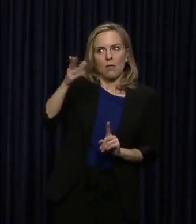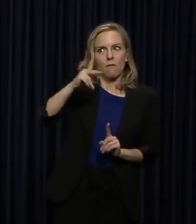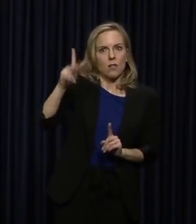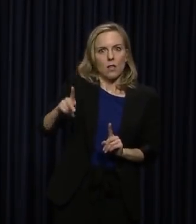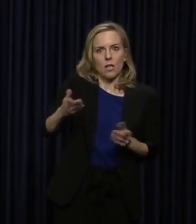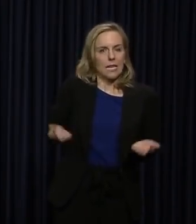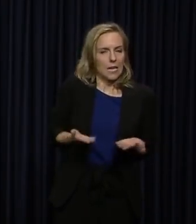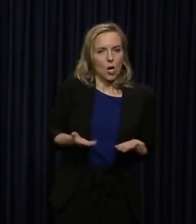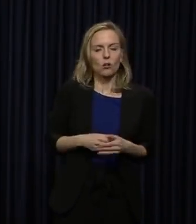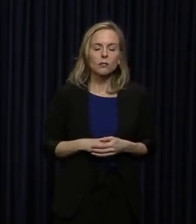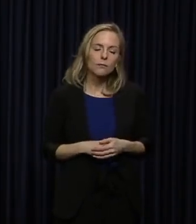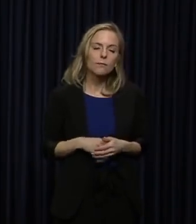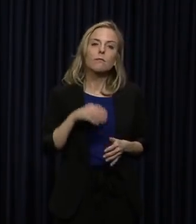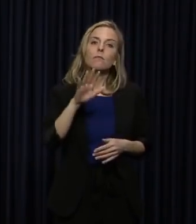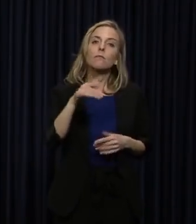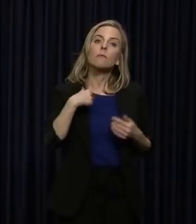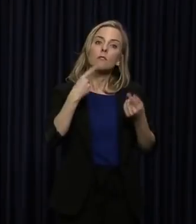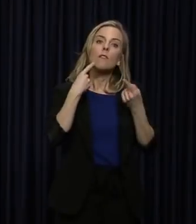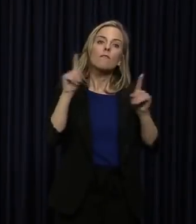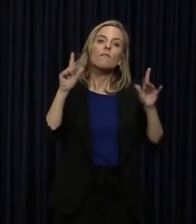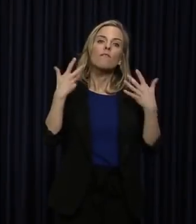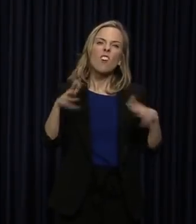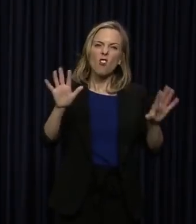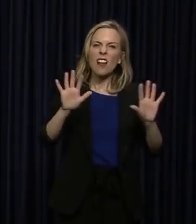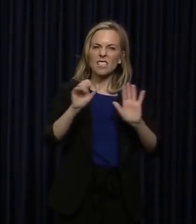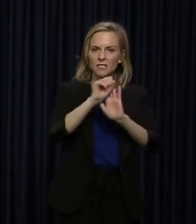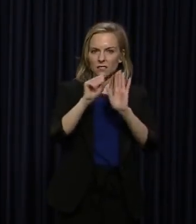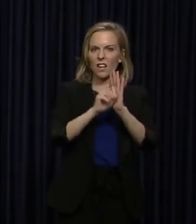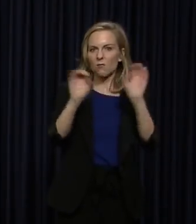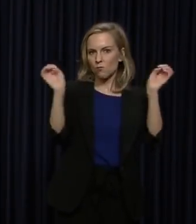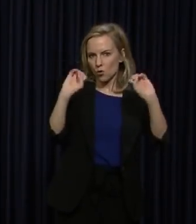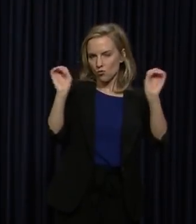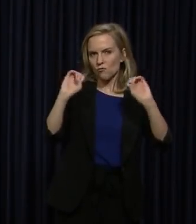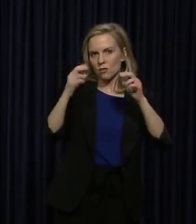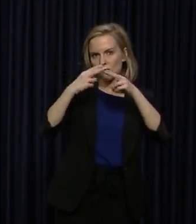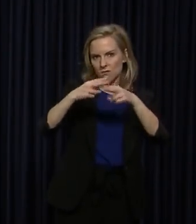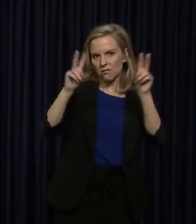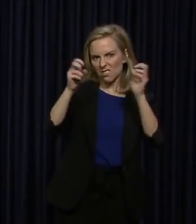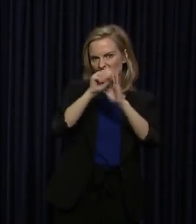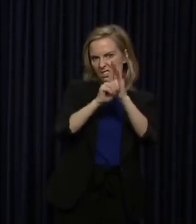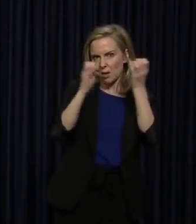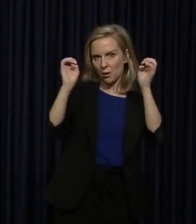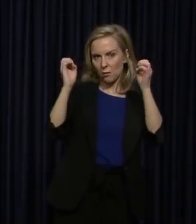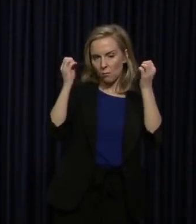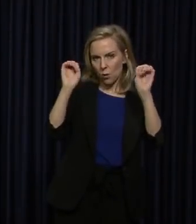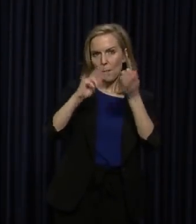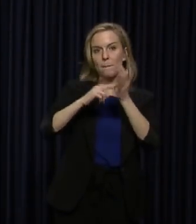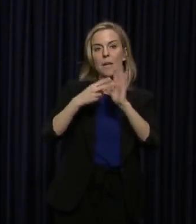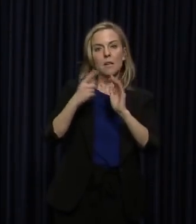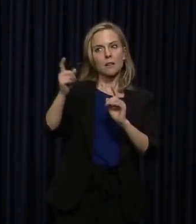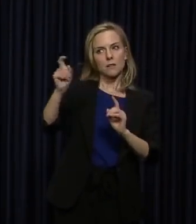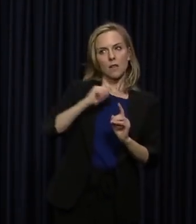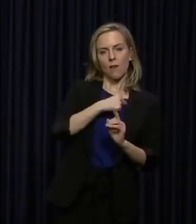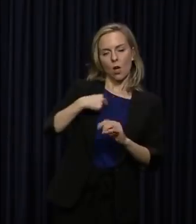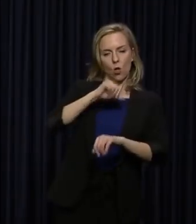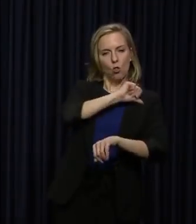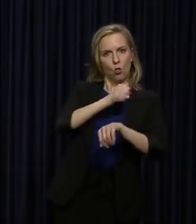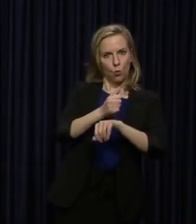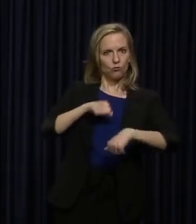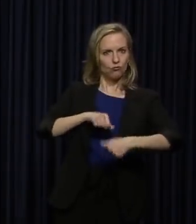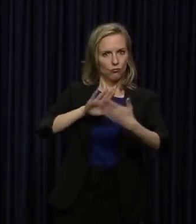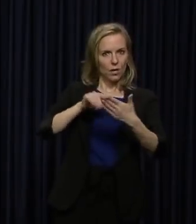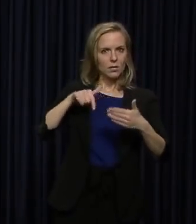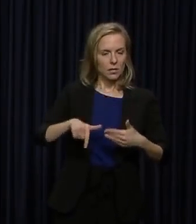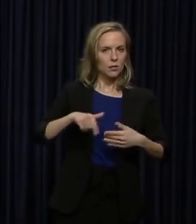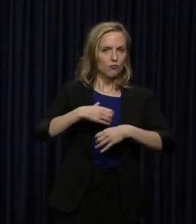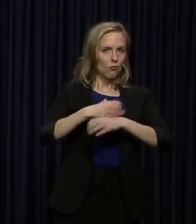model. So, we declared a state of emergency, which gives us significant authority to address this